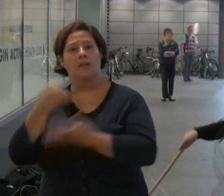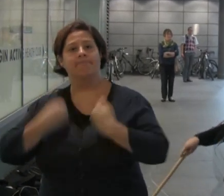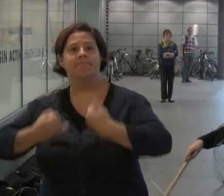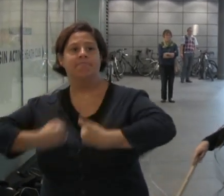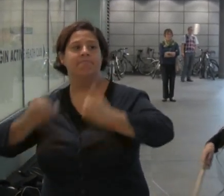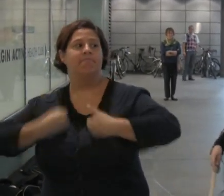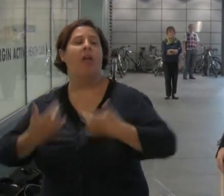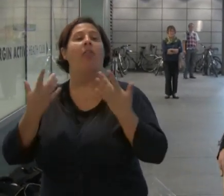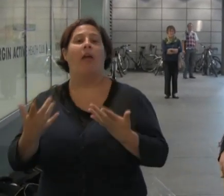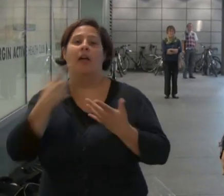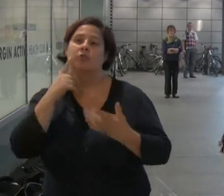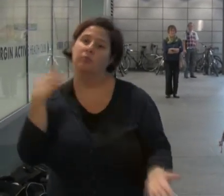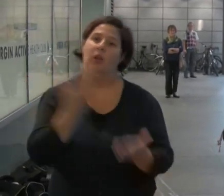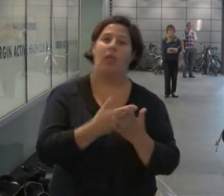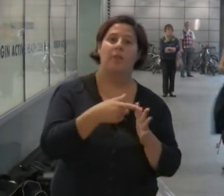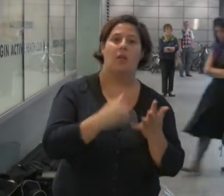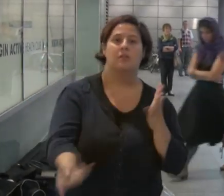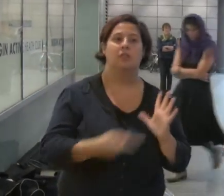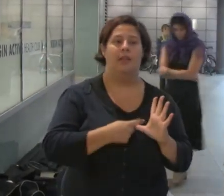and then had to make a claim for ESA.